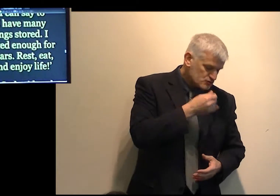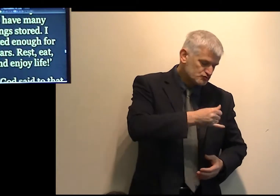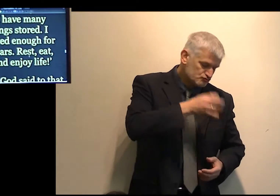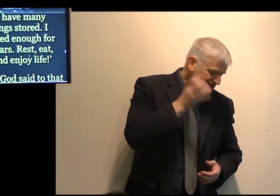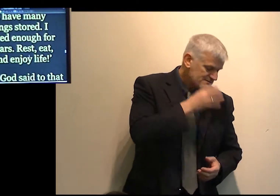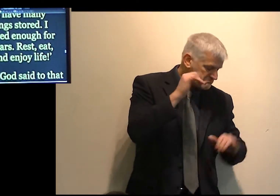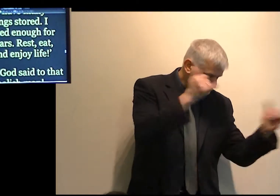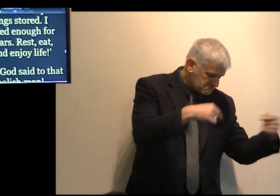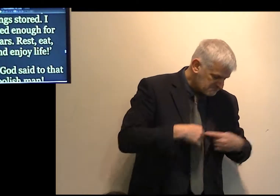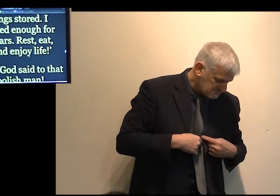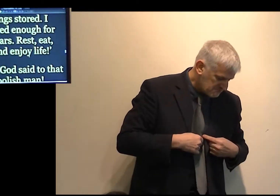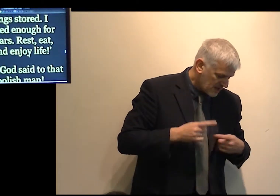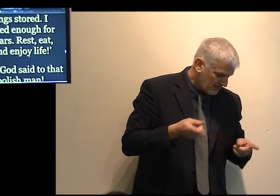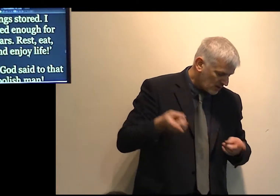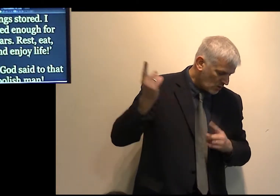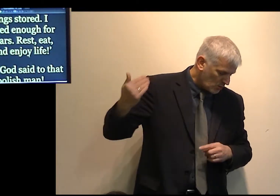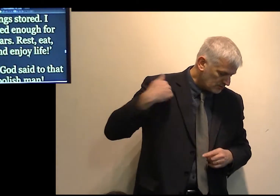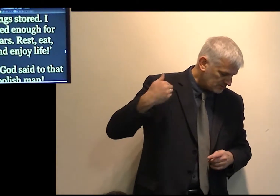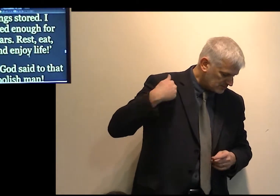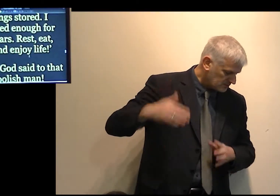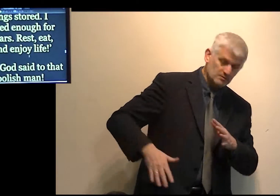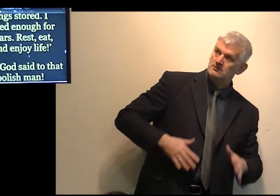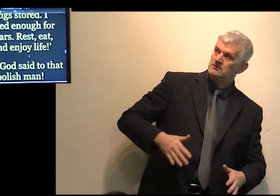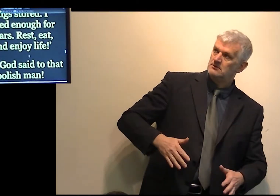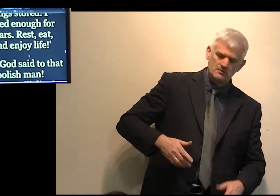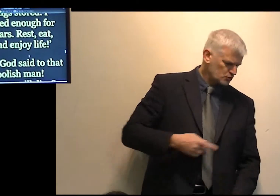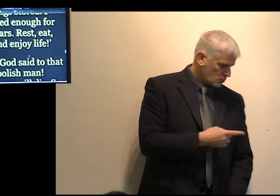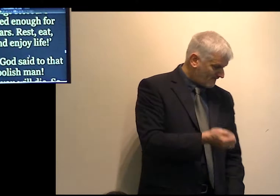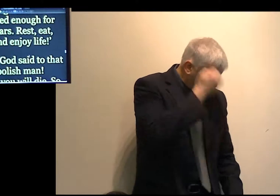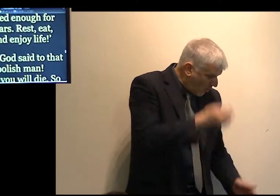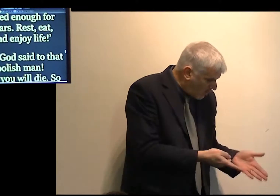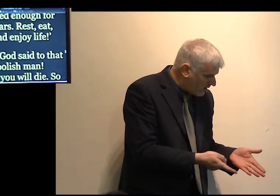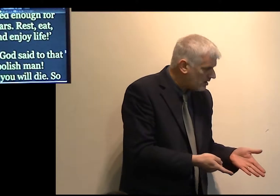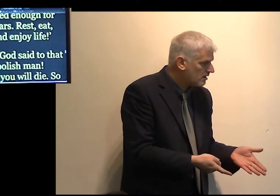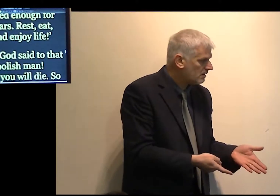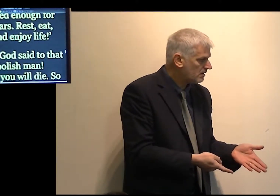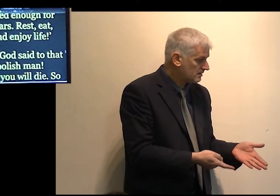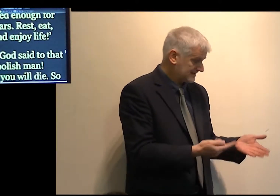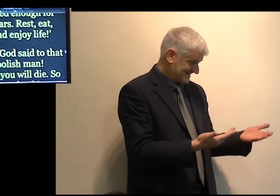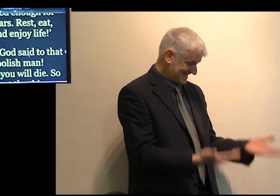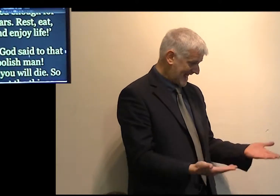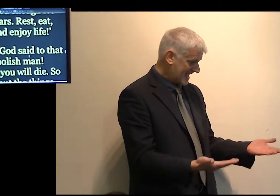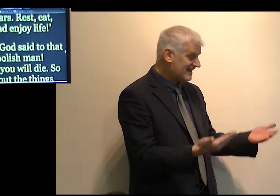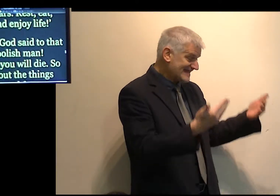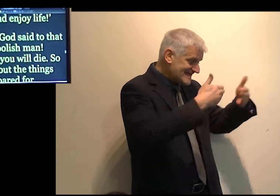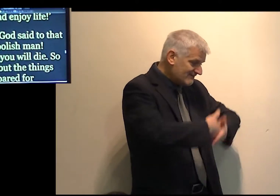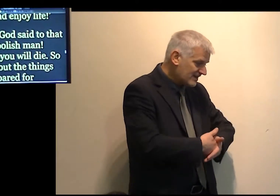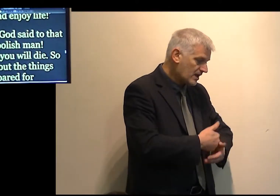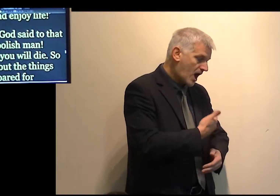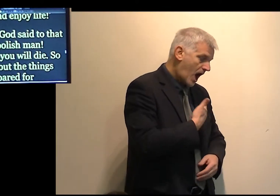But God said unto him, Thou fool, this night thy soul shall be required